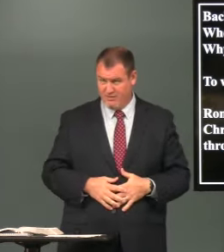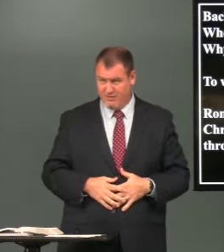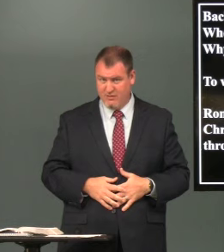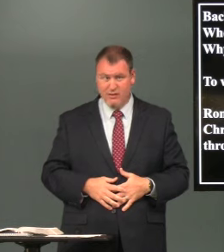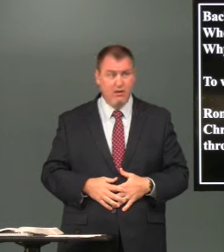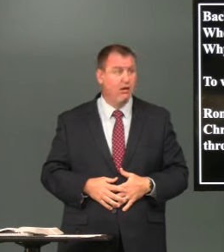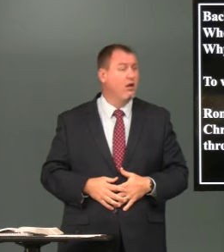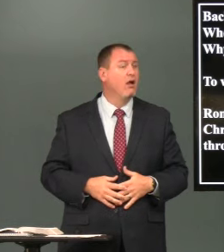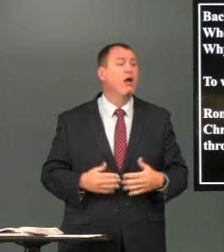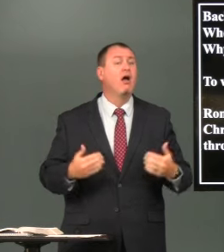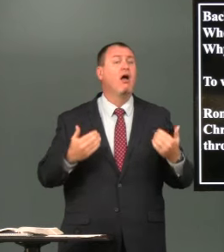they have faith